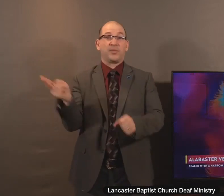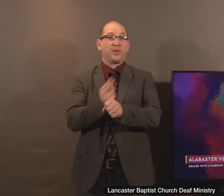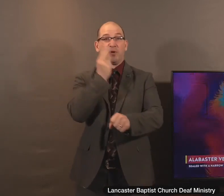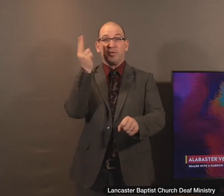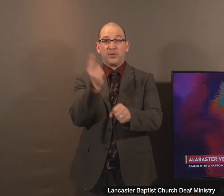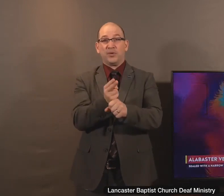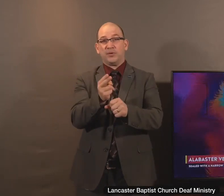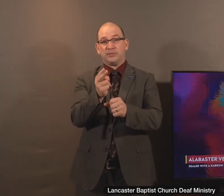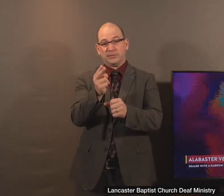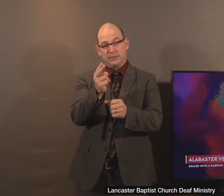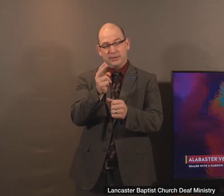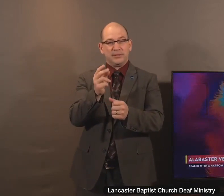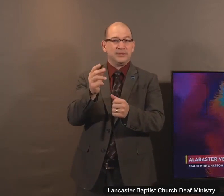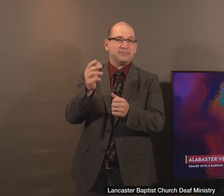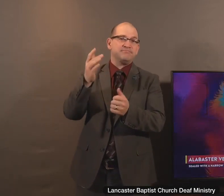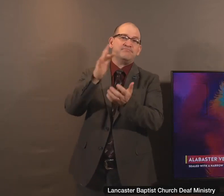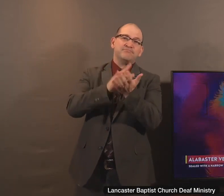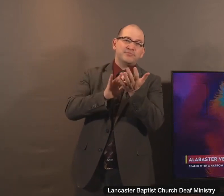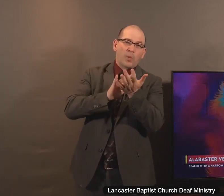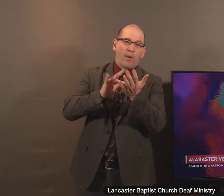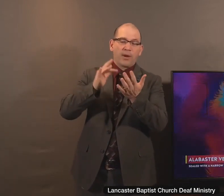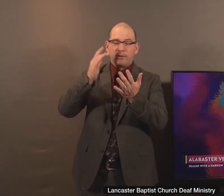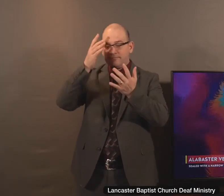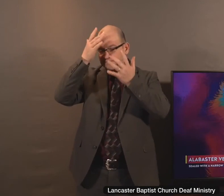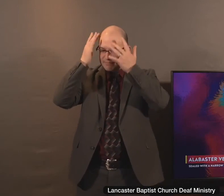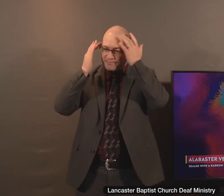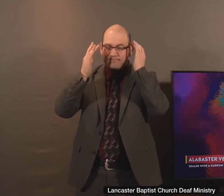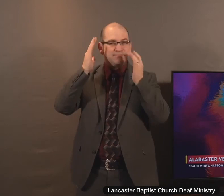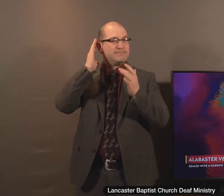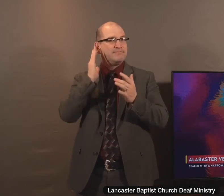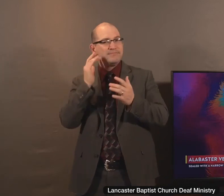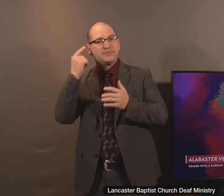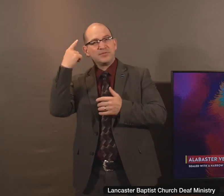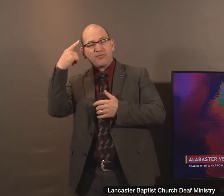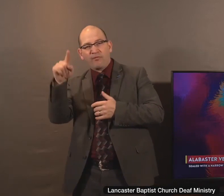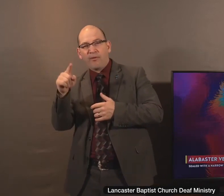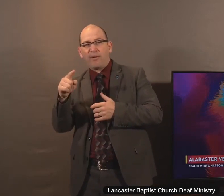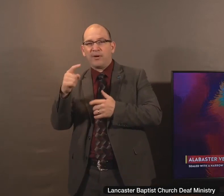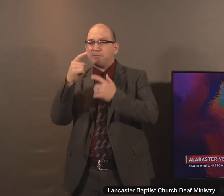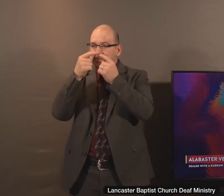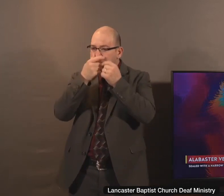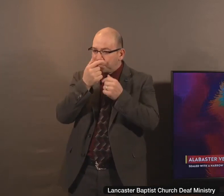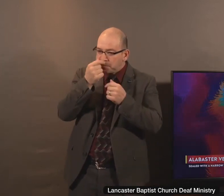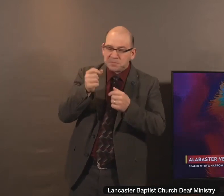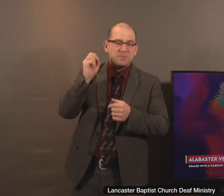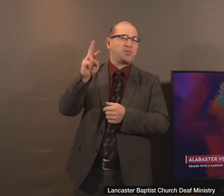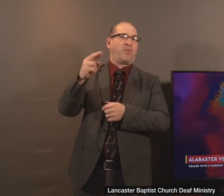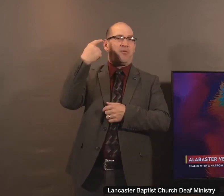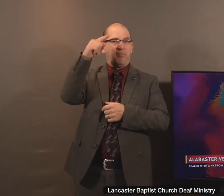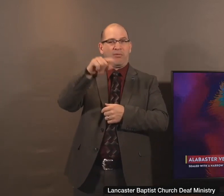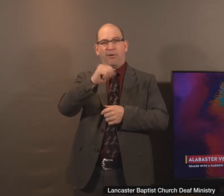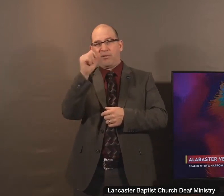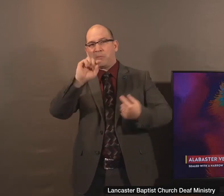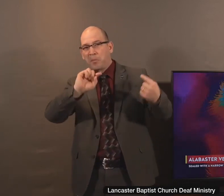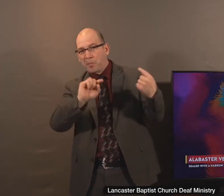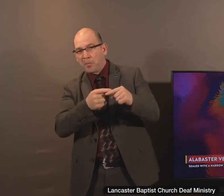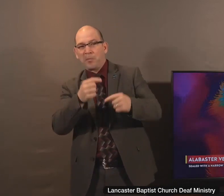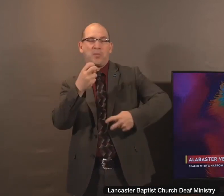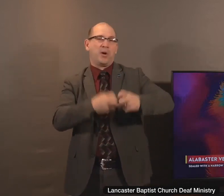oils and sometimes will have one that's for sinuses and one that's for this ailment and always in the